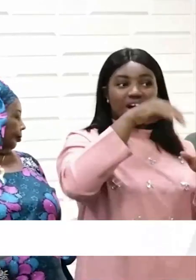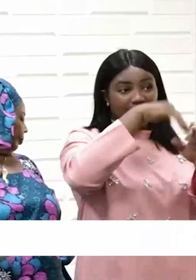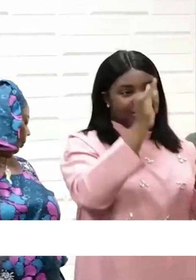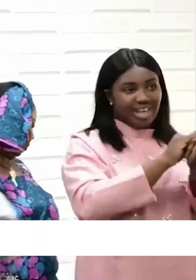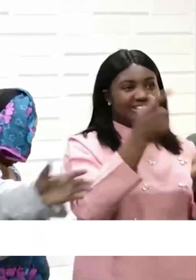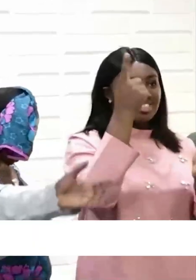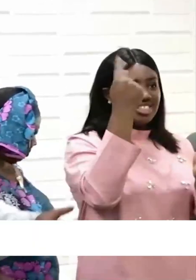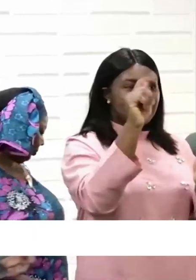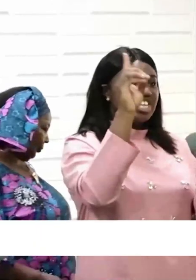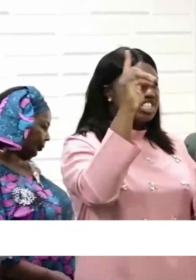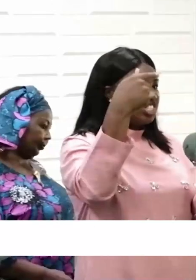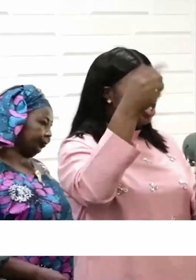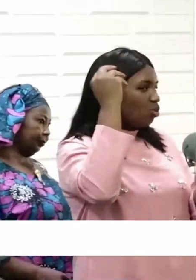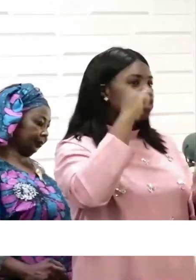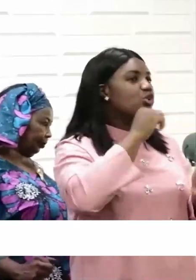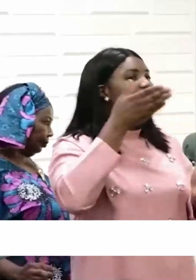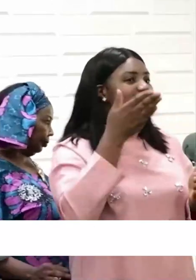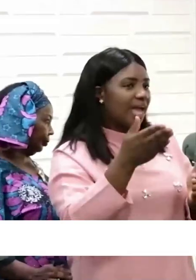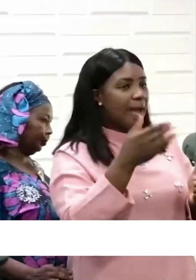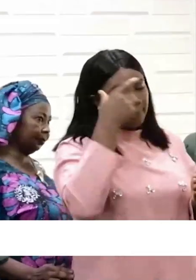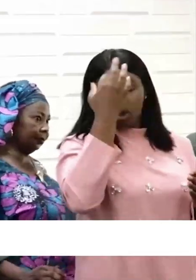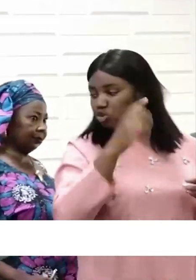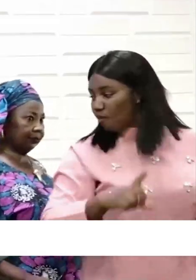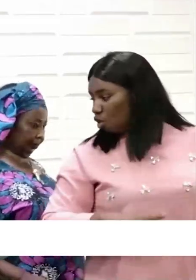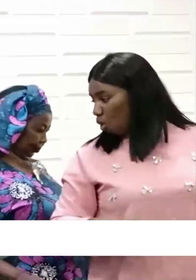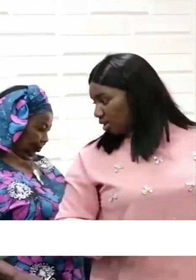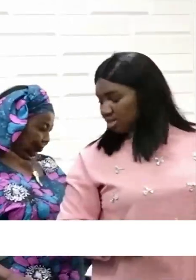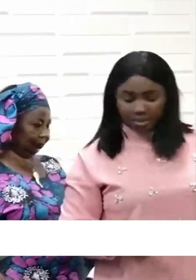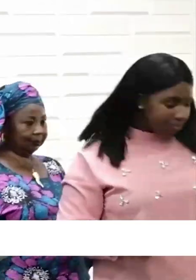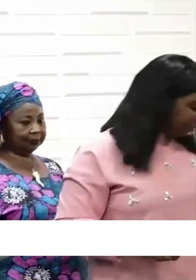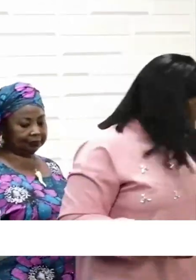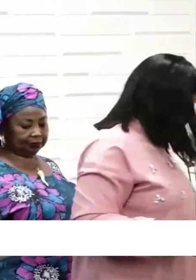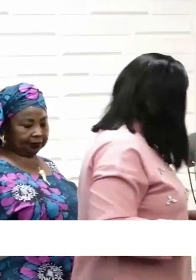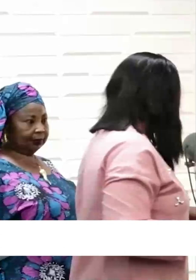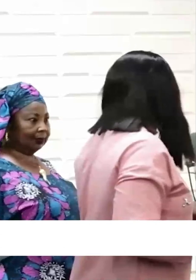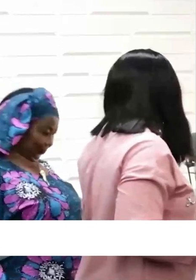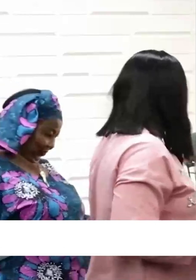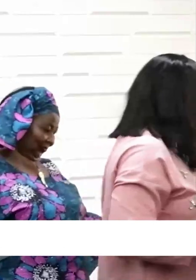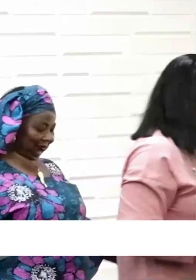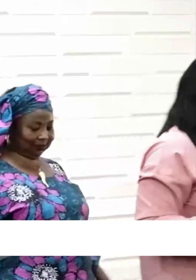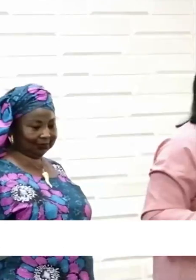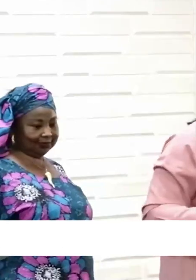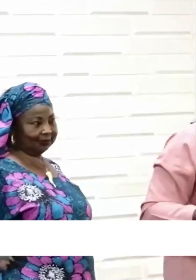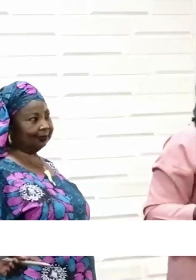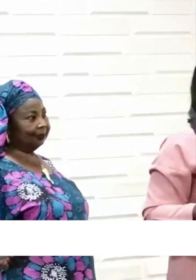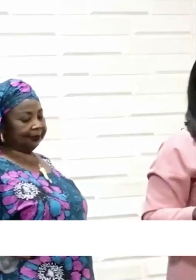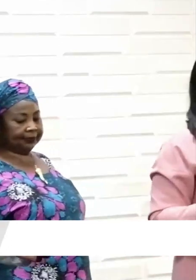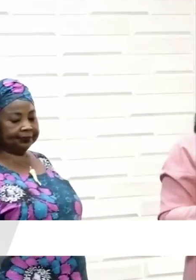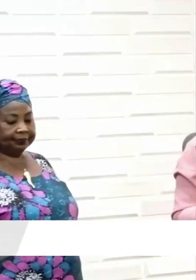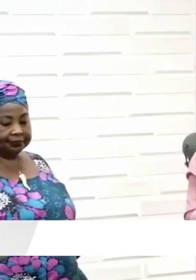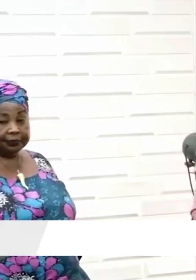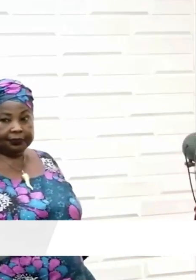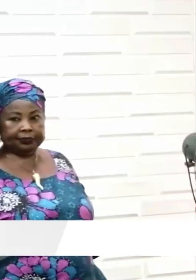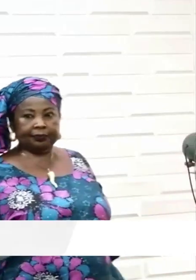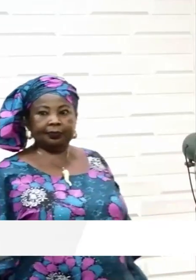around because it's a holiday period so yes is the answer there will be investigation but the investigation will follow house rules